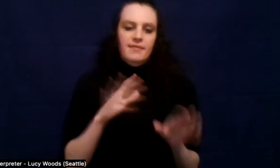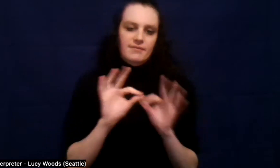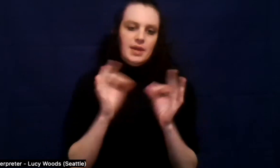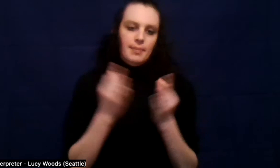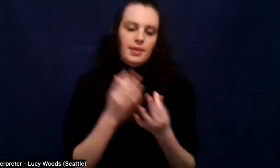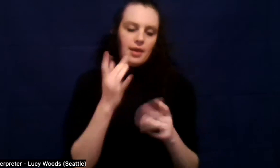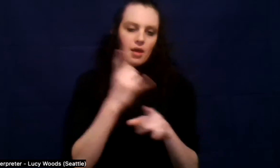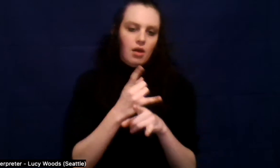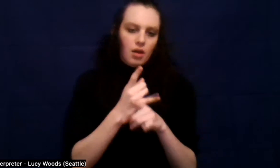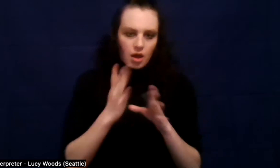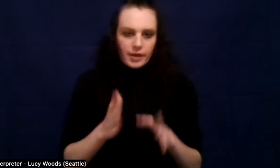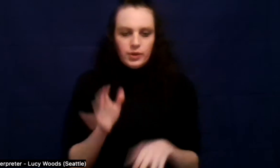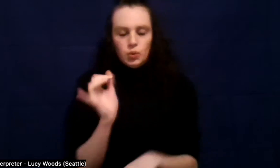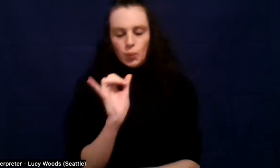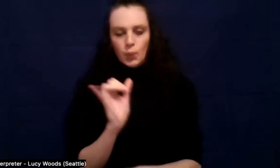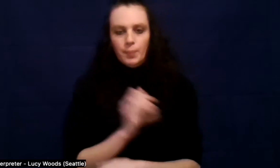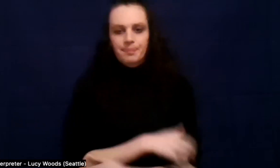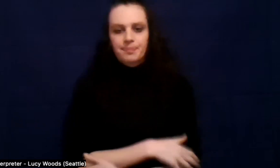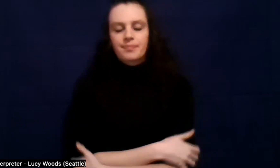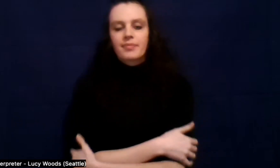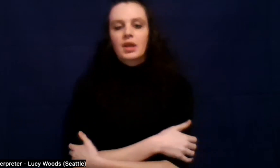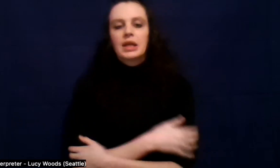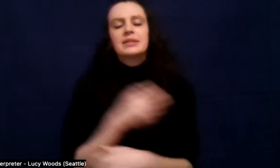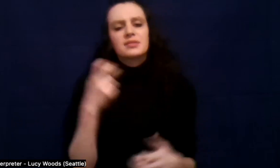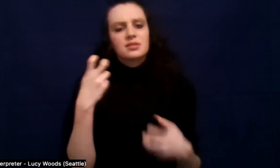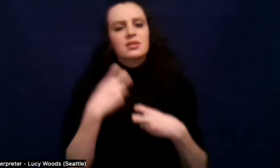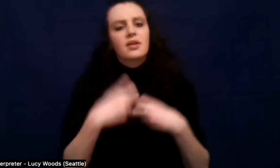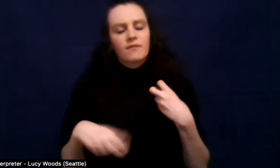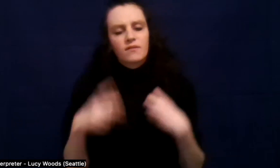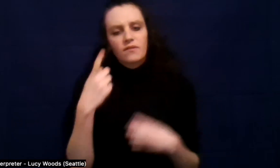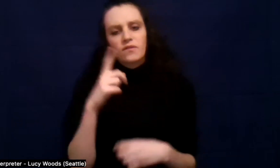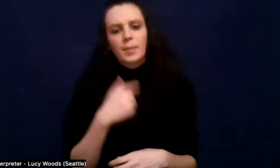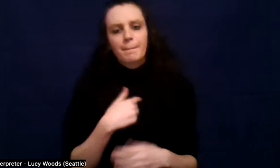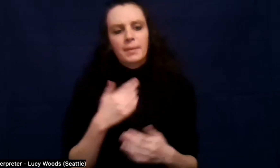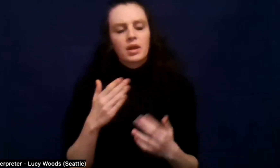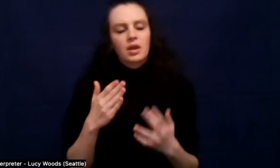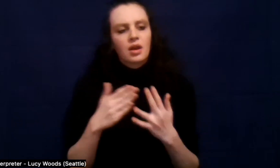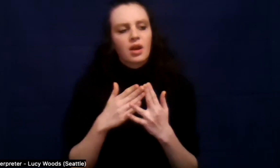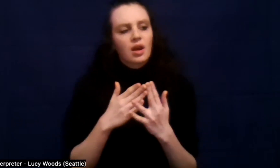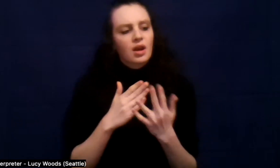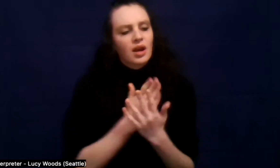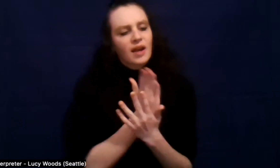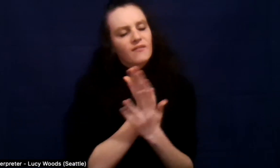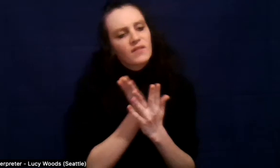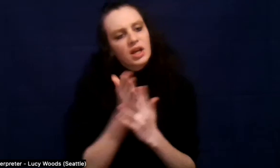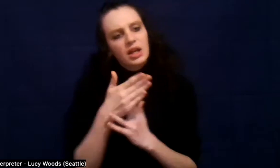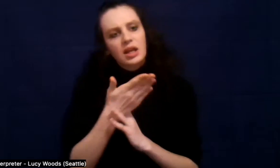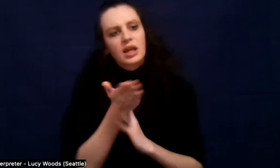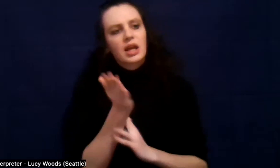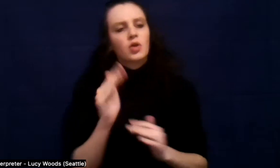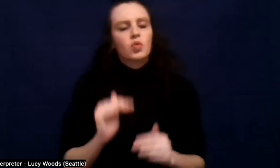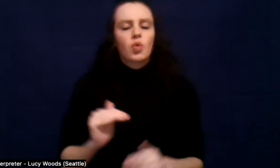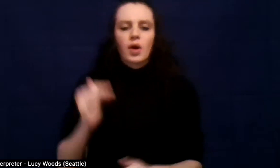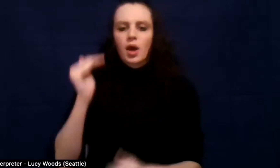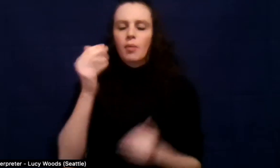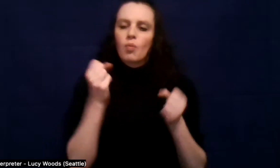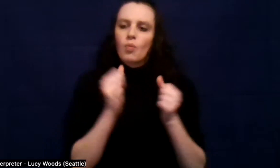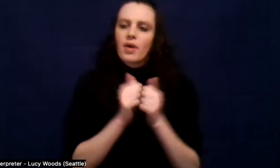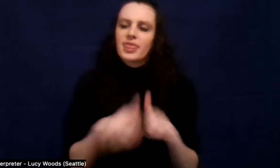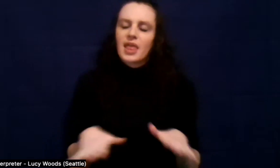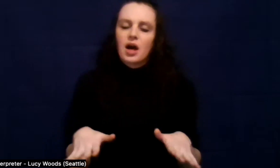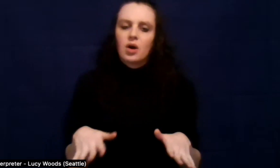of difficult for me to navigate the pains of growing up without a solution at the time.